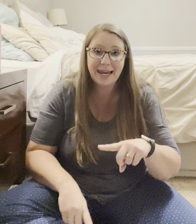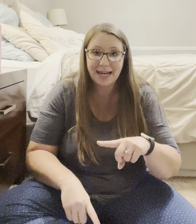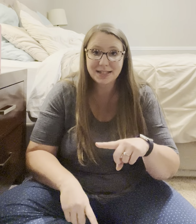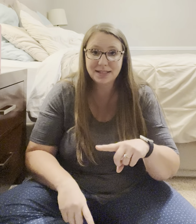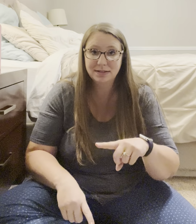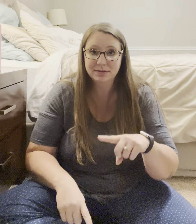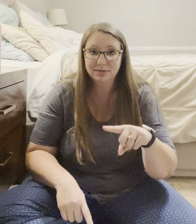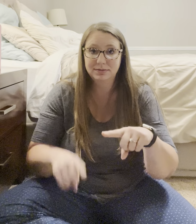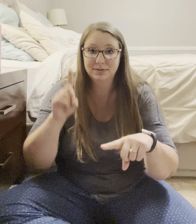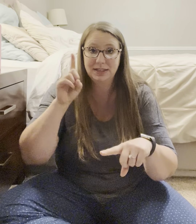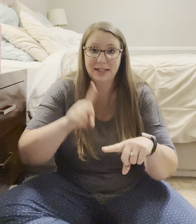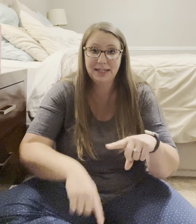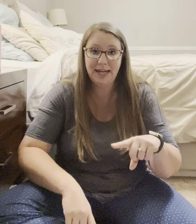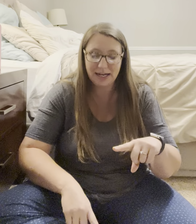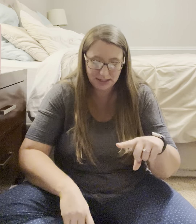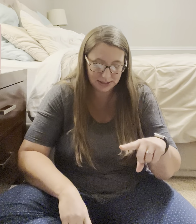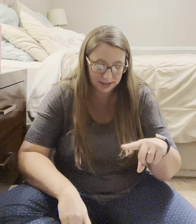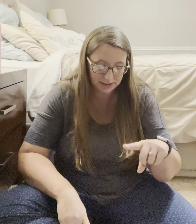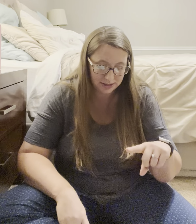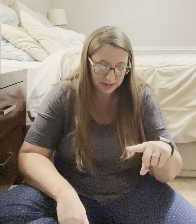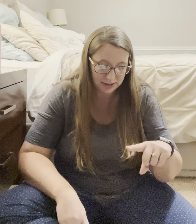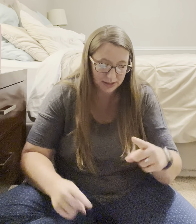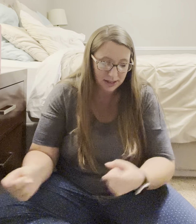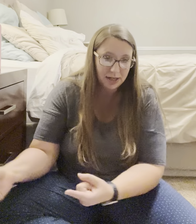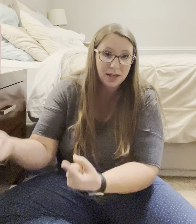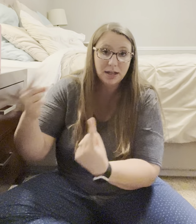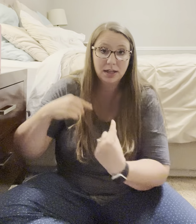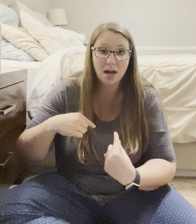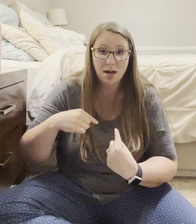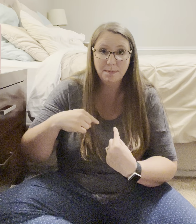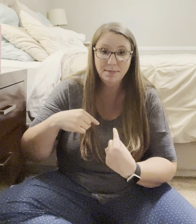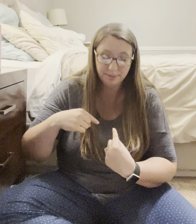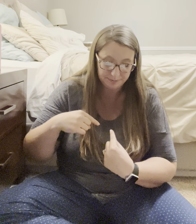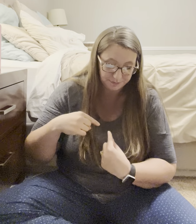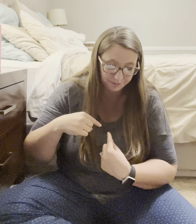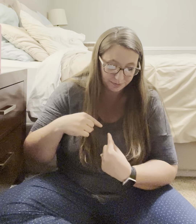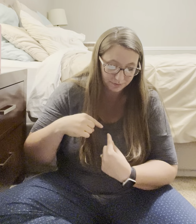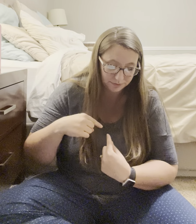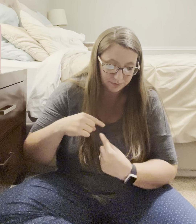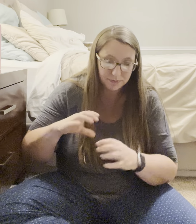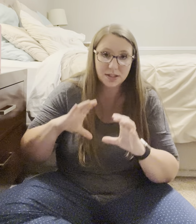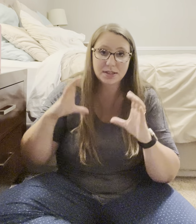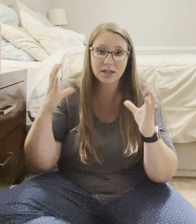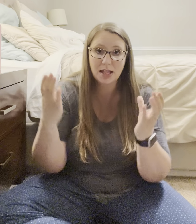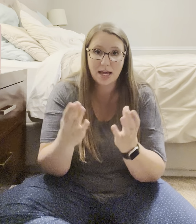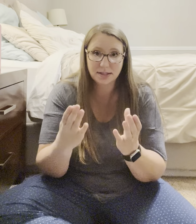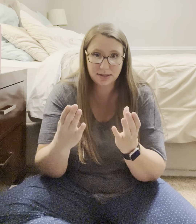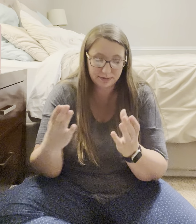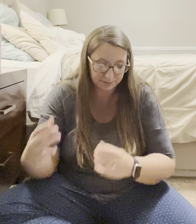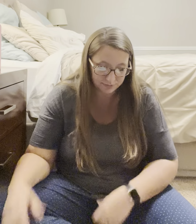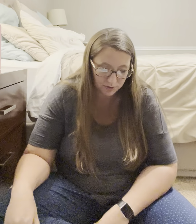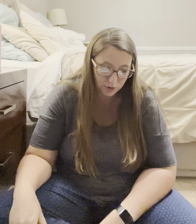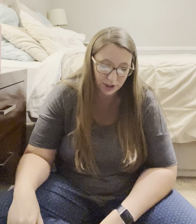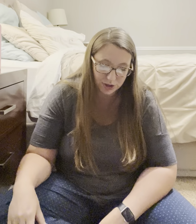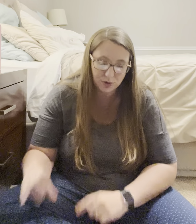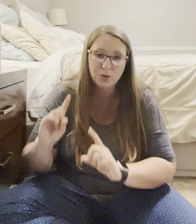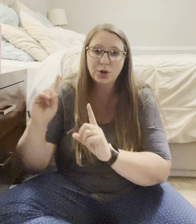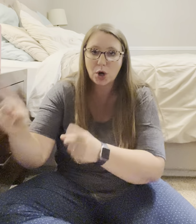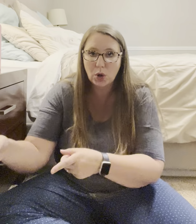Can't. Can't. Come. To. Class. Or you could do go.